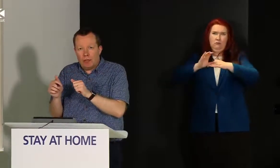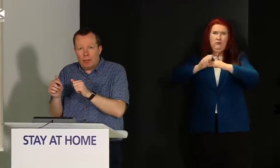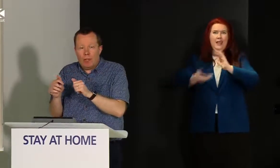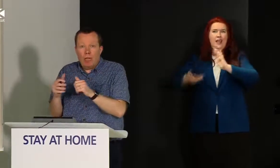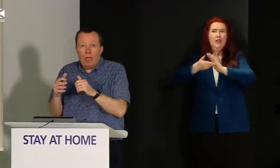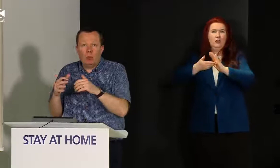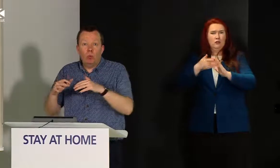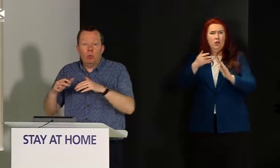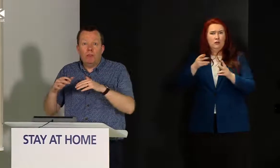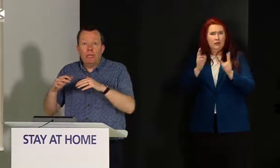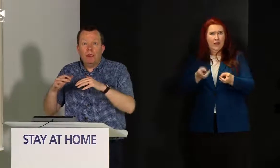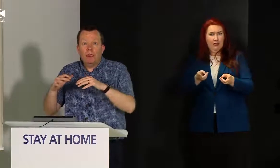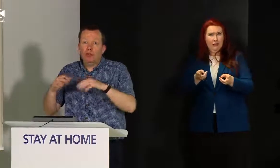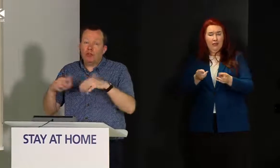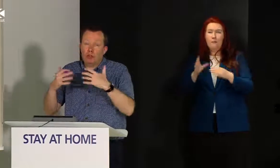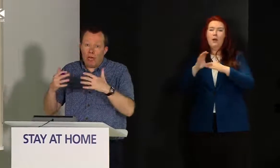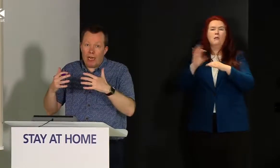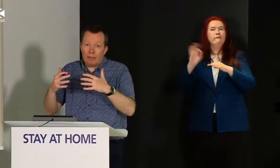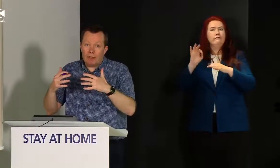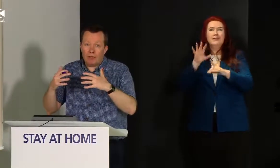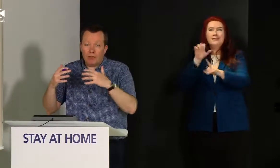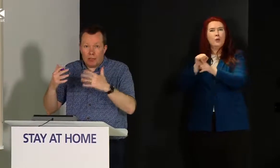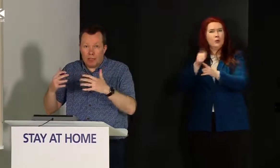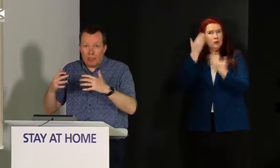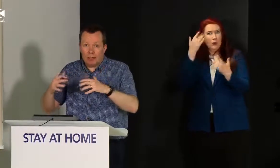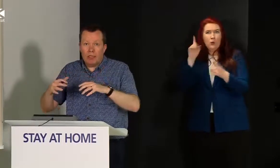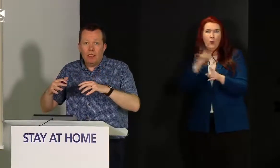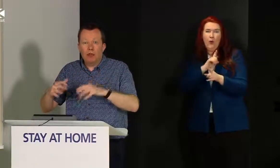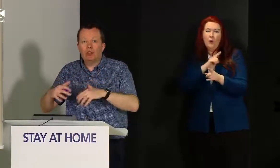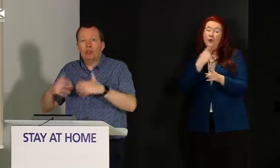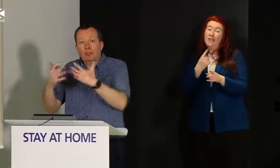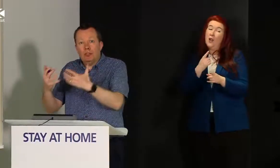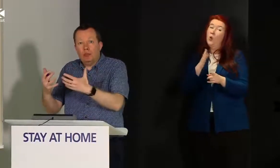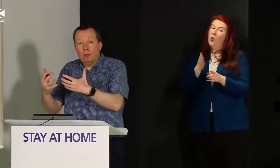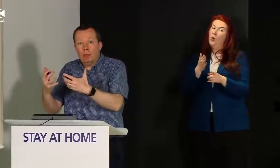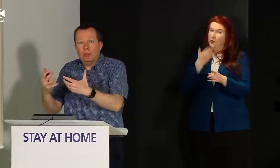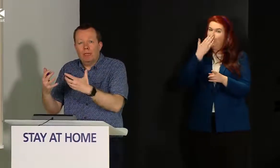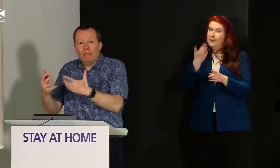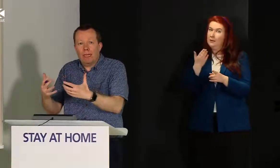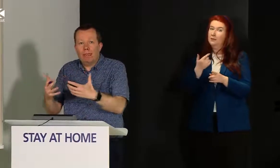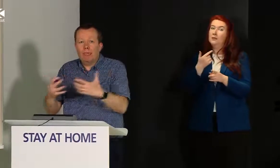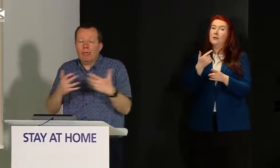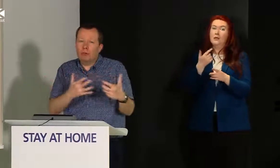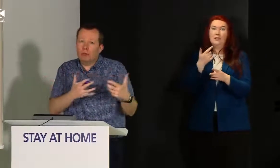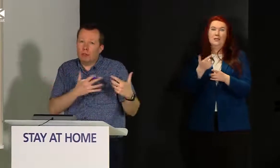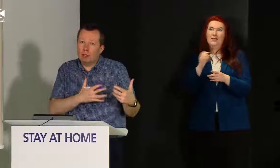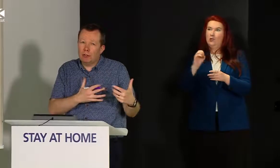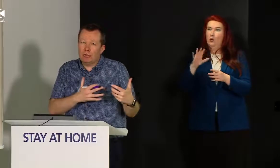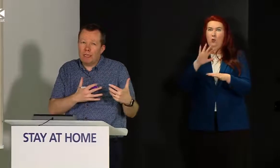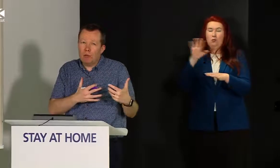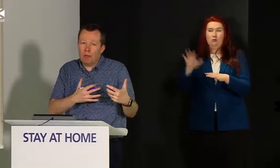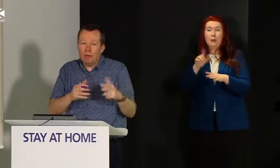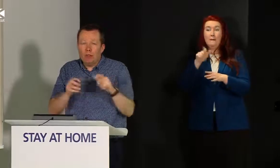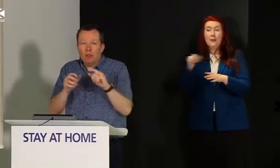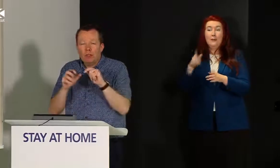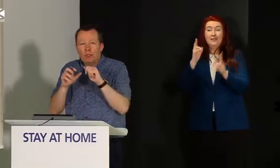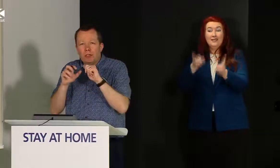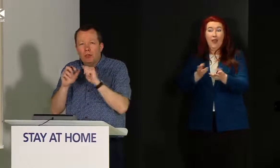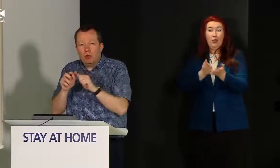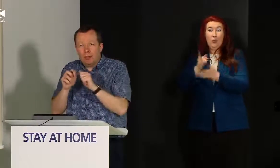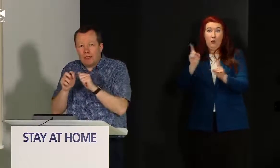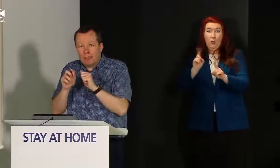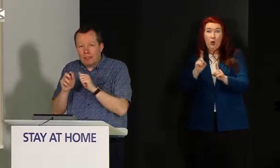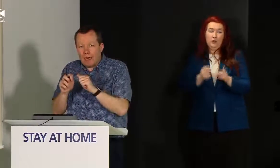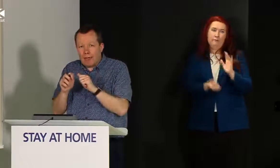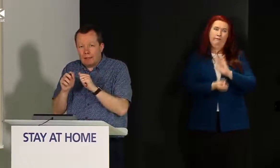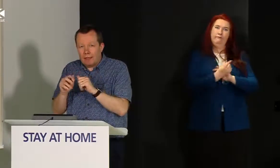attached to them and we would then suggest statistically those 72 people had died as a result of the heat wave. So